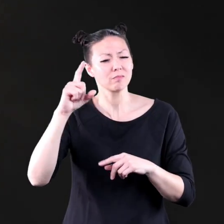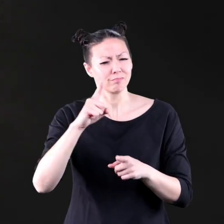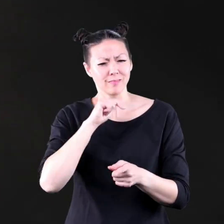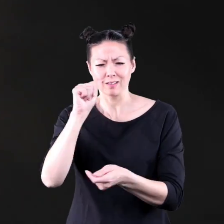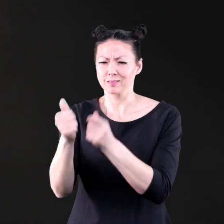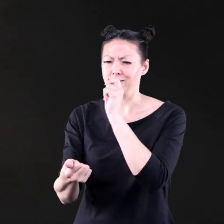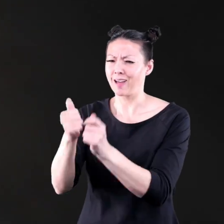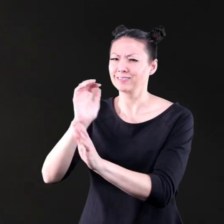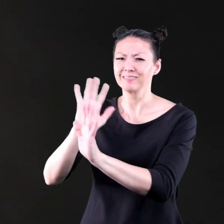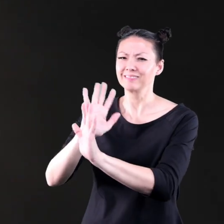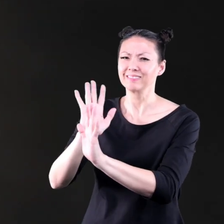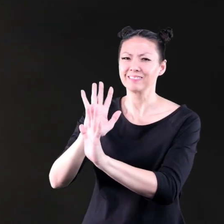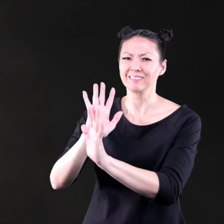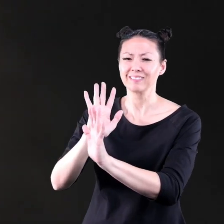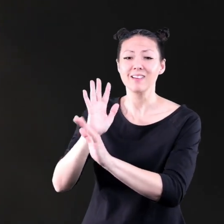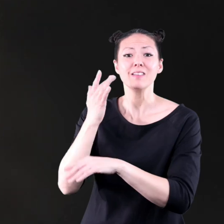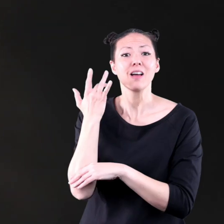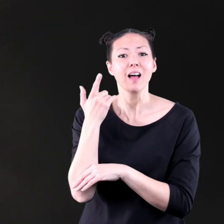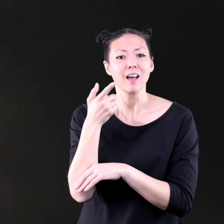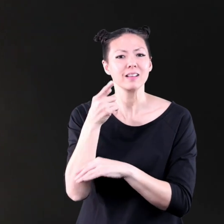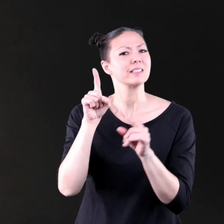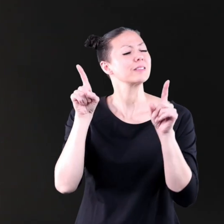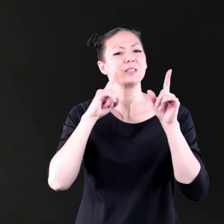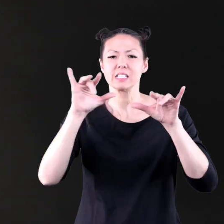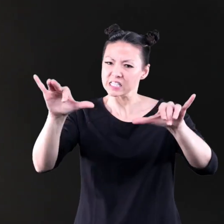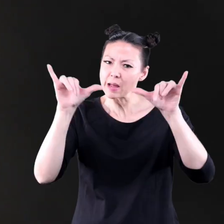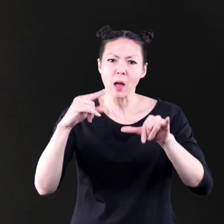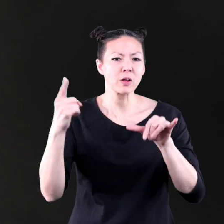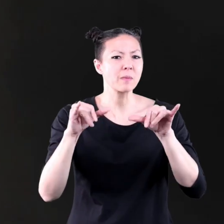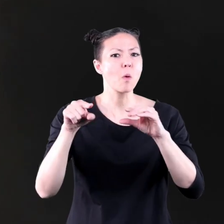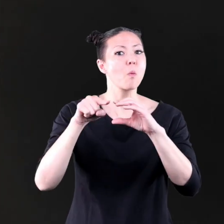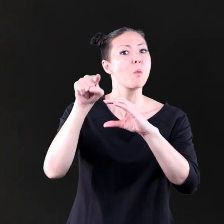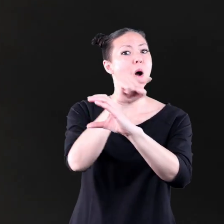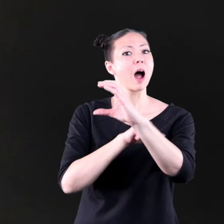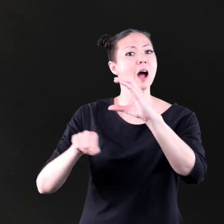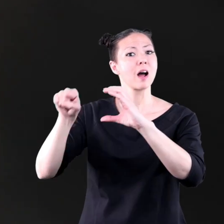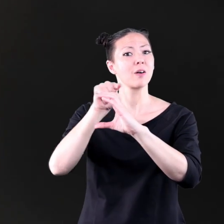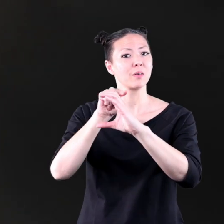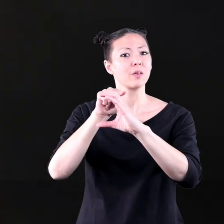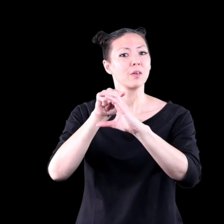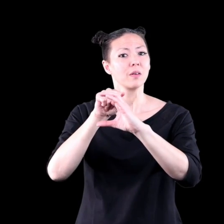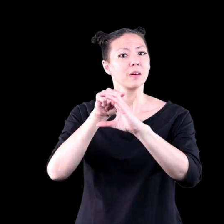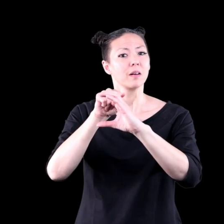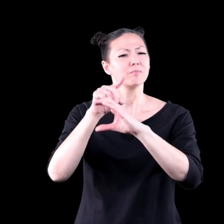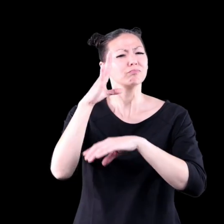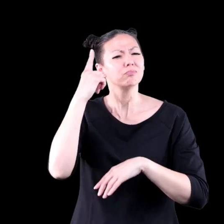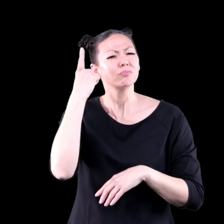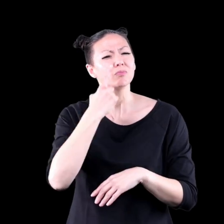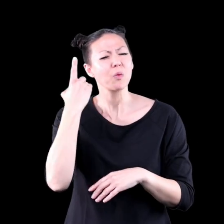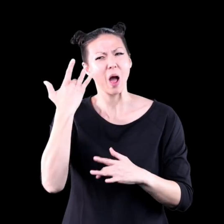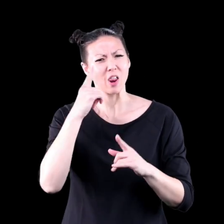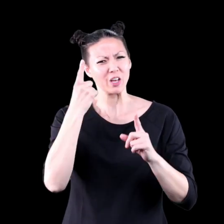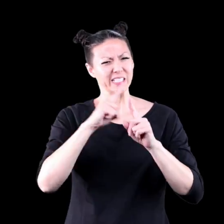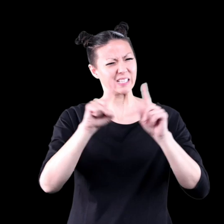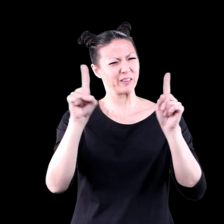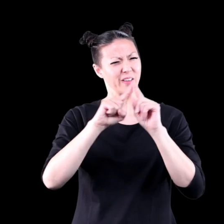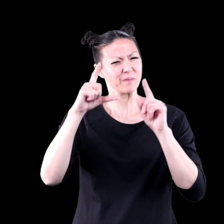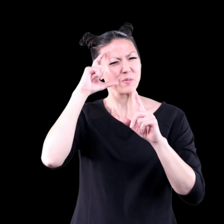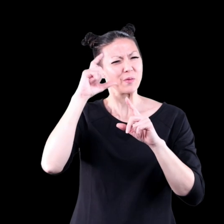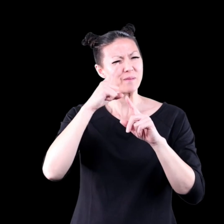has not changed it is always the same round shape but have you ever wondered why it looks different from night